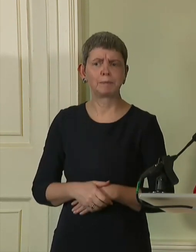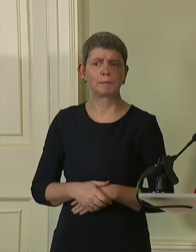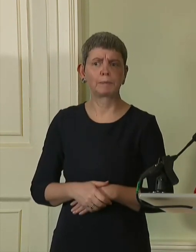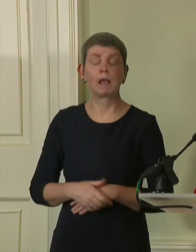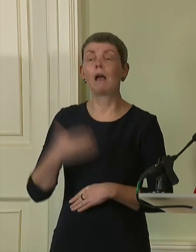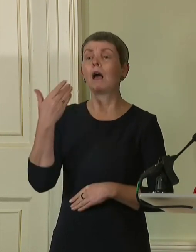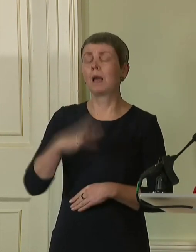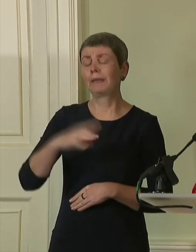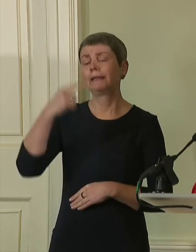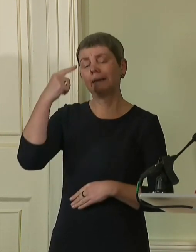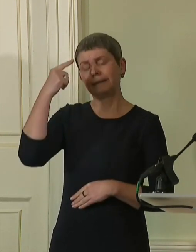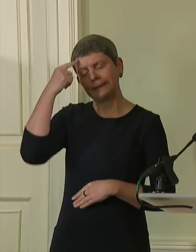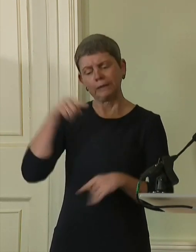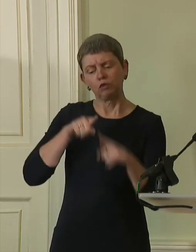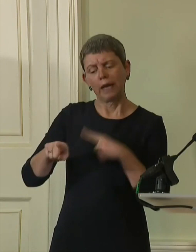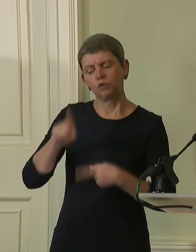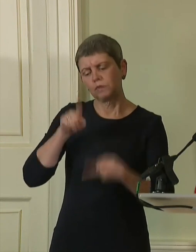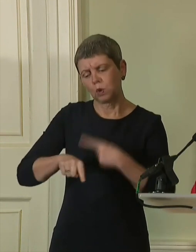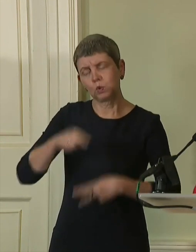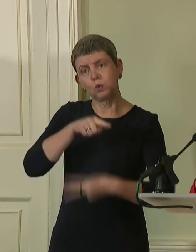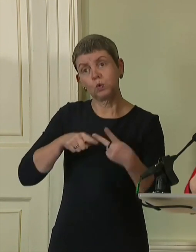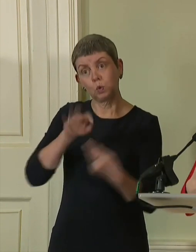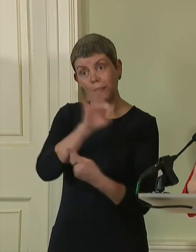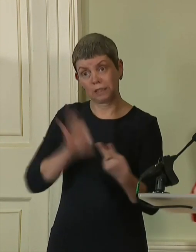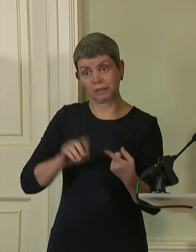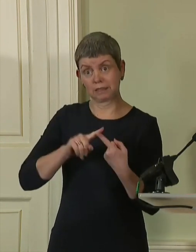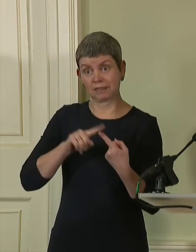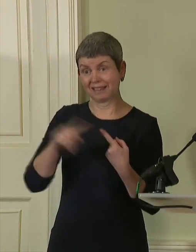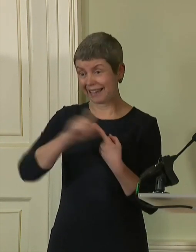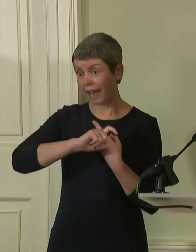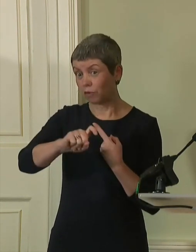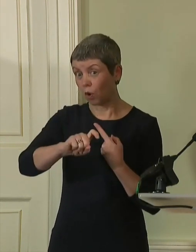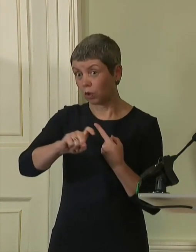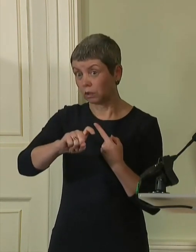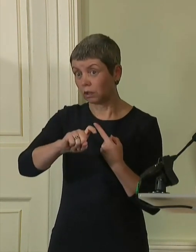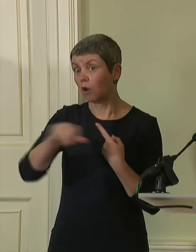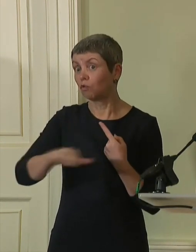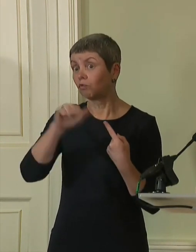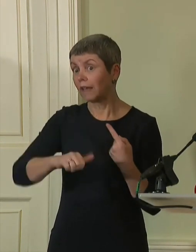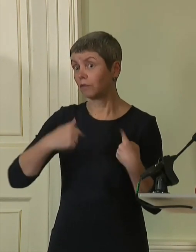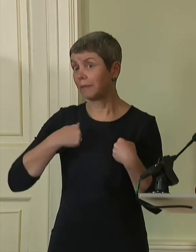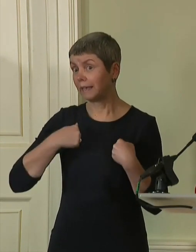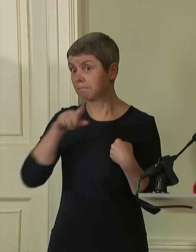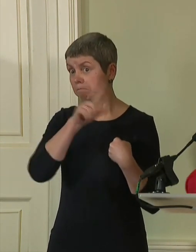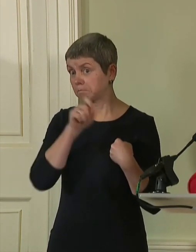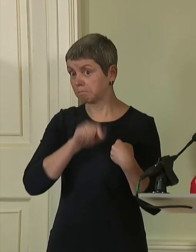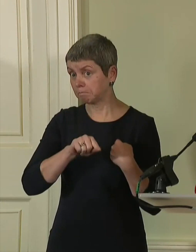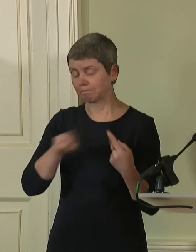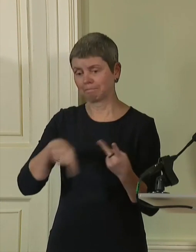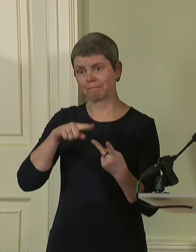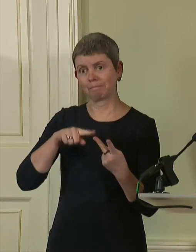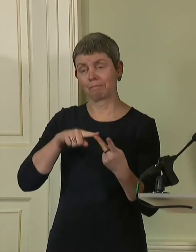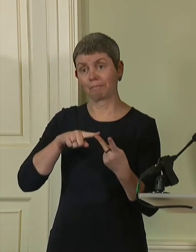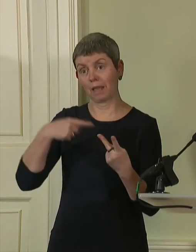been trying to answer two questions. Is carrying on right right for me and more importantly is me